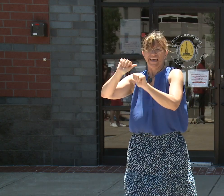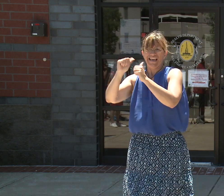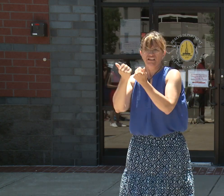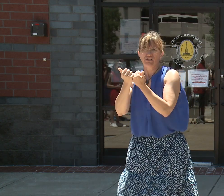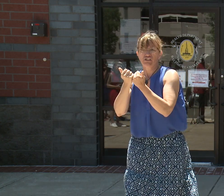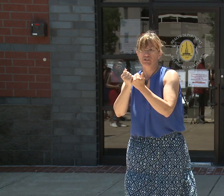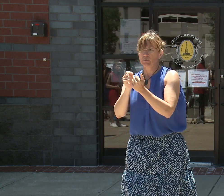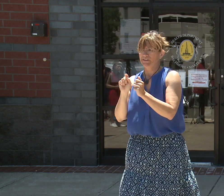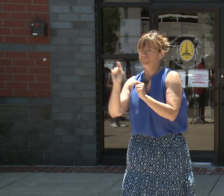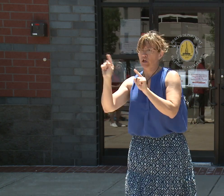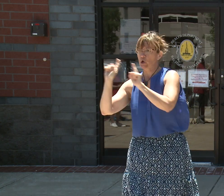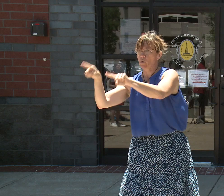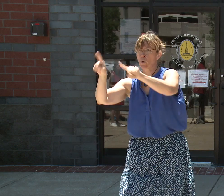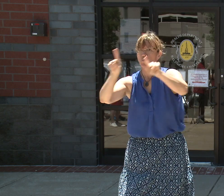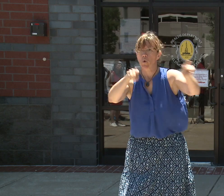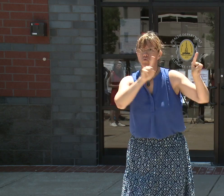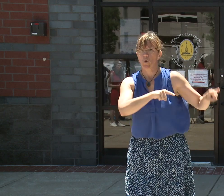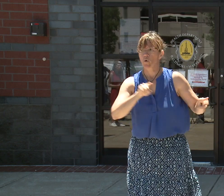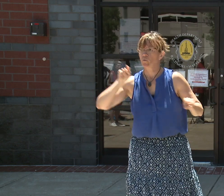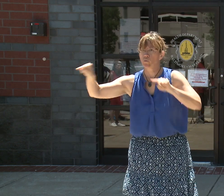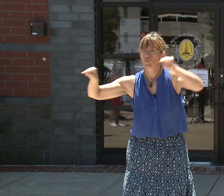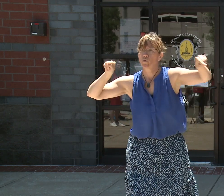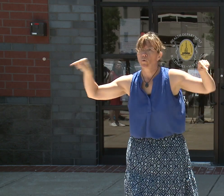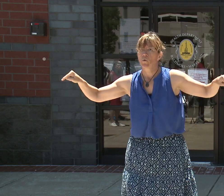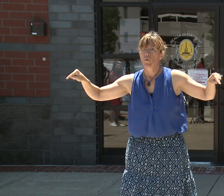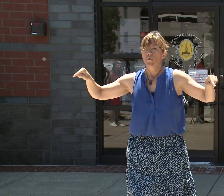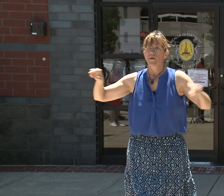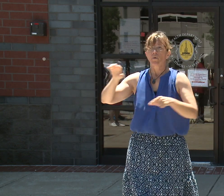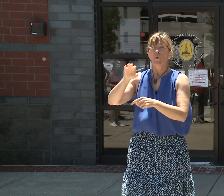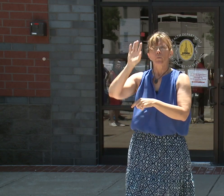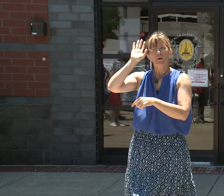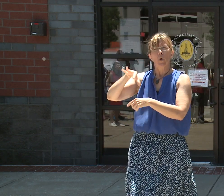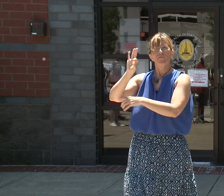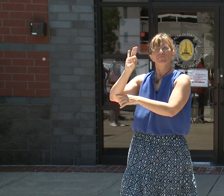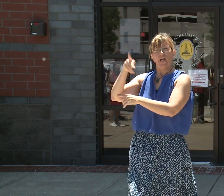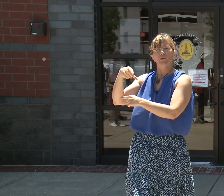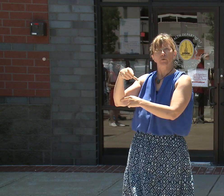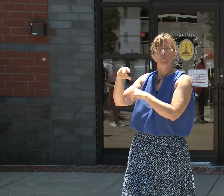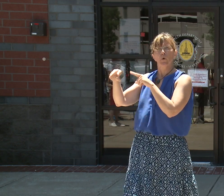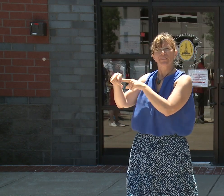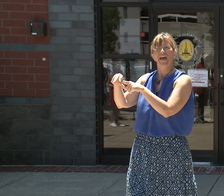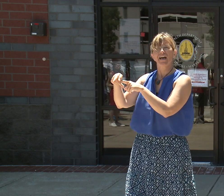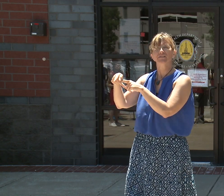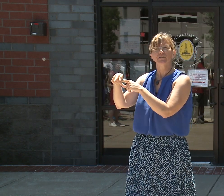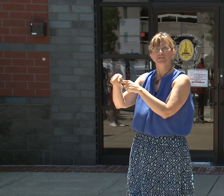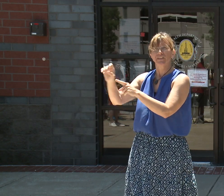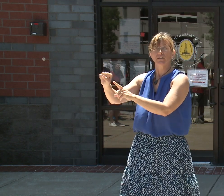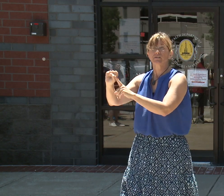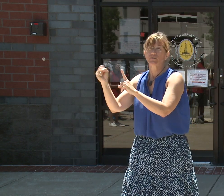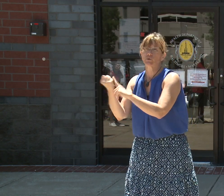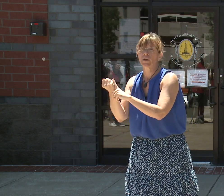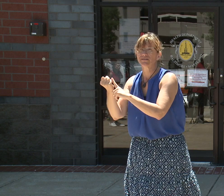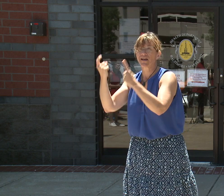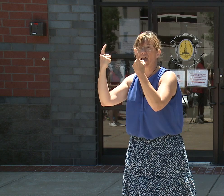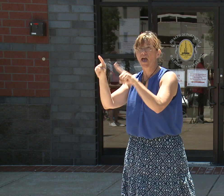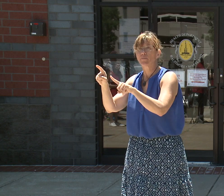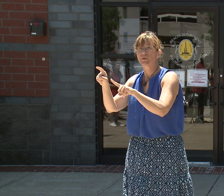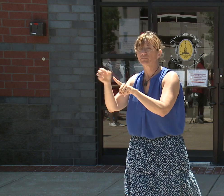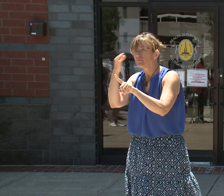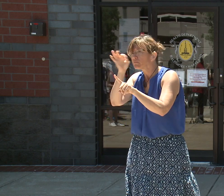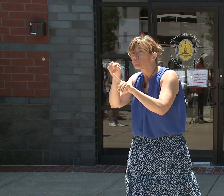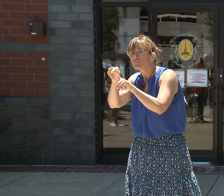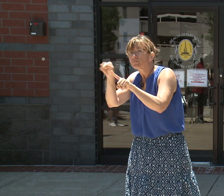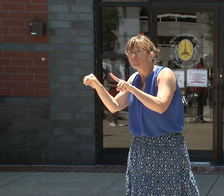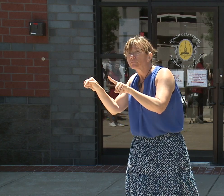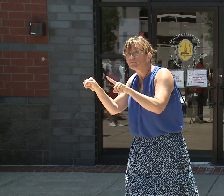that this incident that happened in Fells Point happened within 15 feet of a police officer. And we have to understand, again, what message